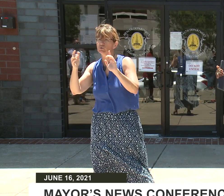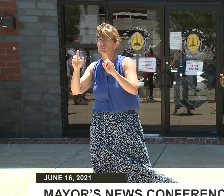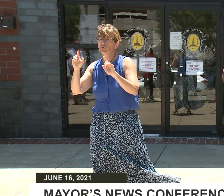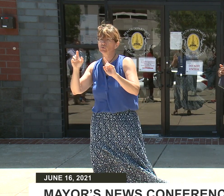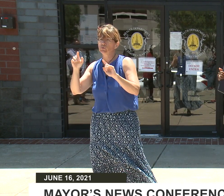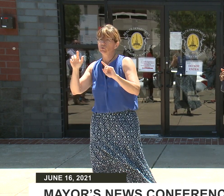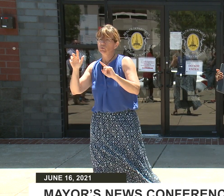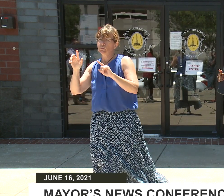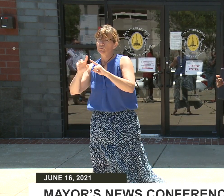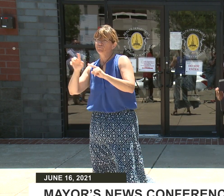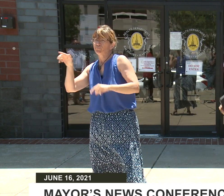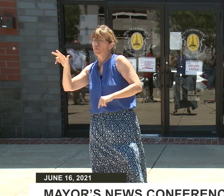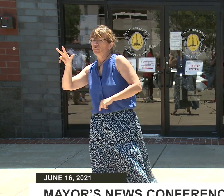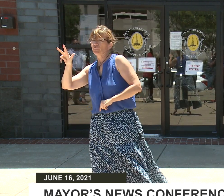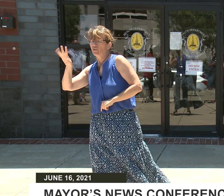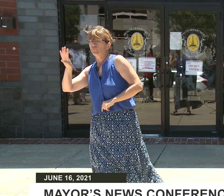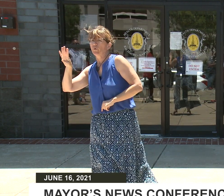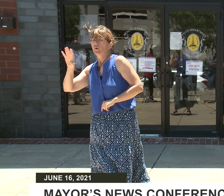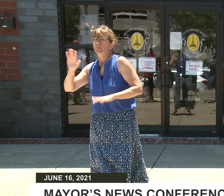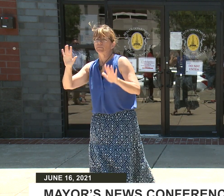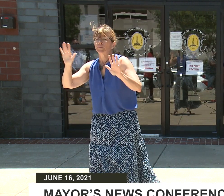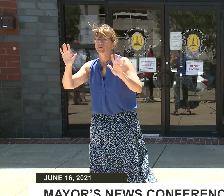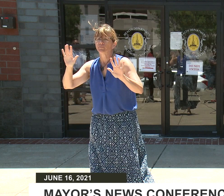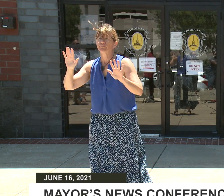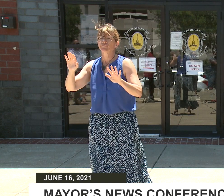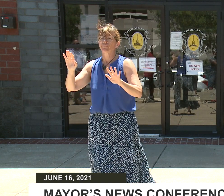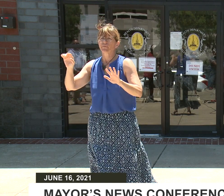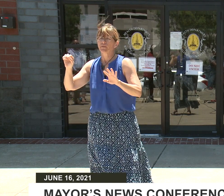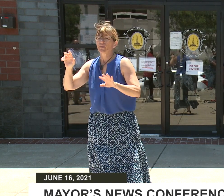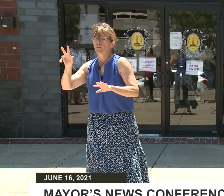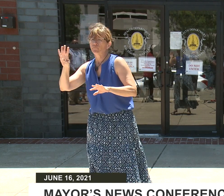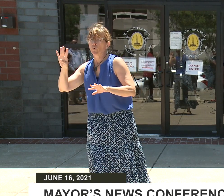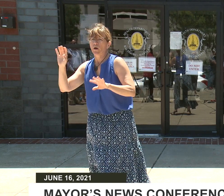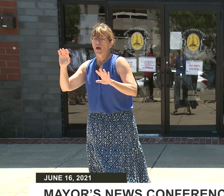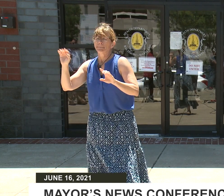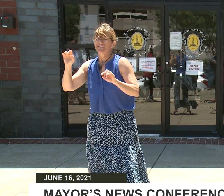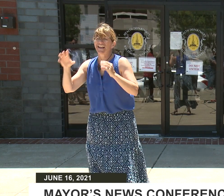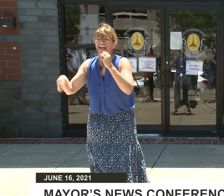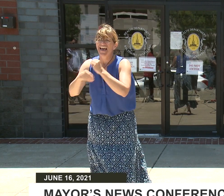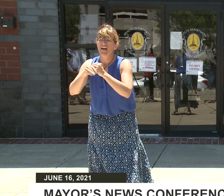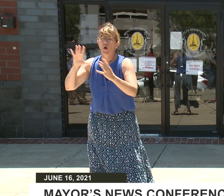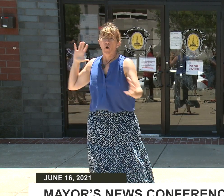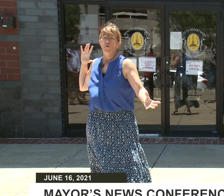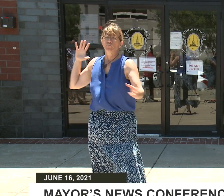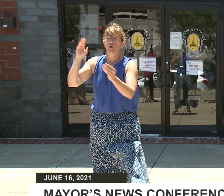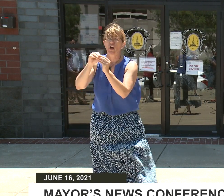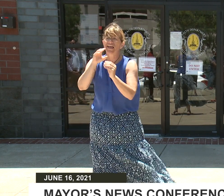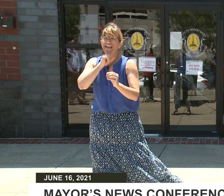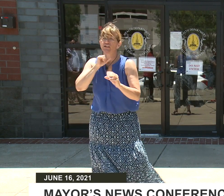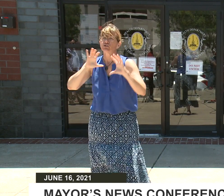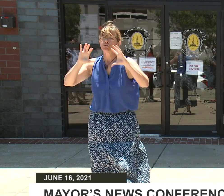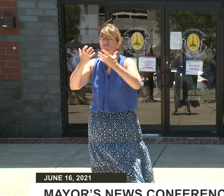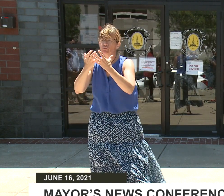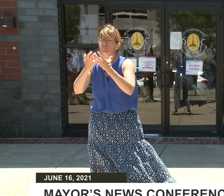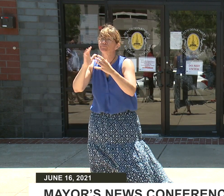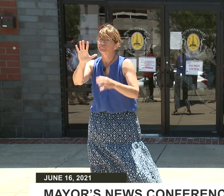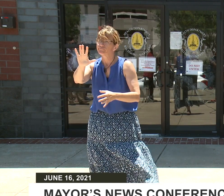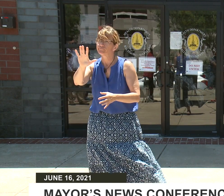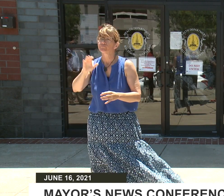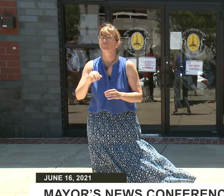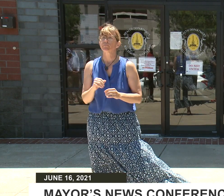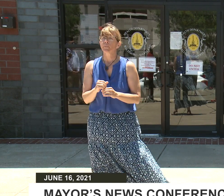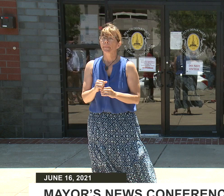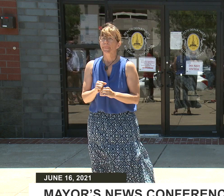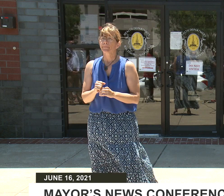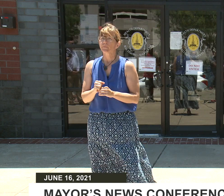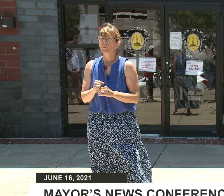ages that I'm speaking about, so let me also say that. So, you know, I think in terms of being frustrated, we continue to push towards the mark. Nothing